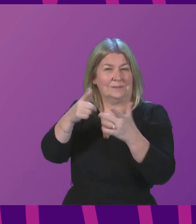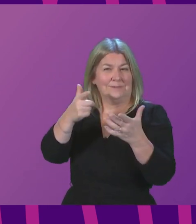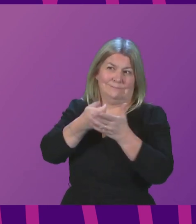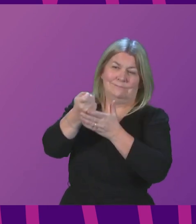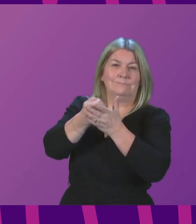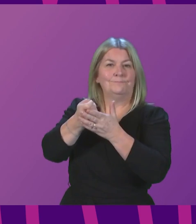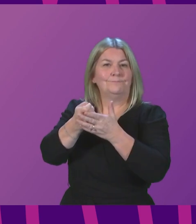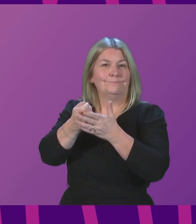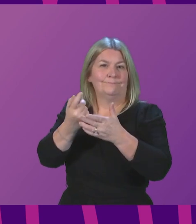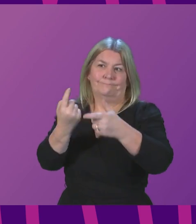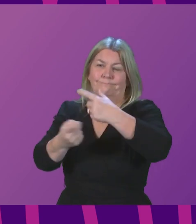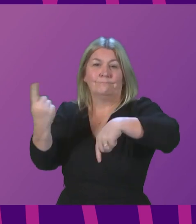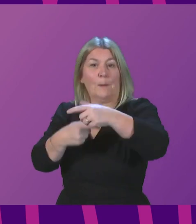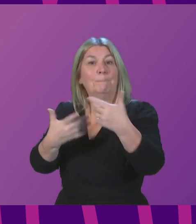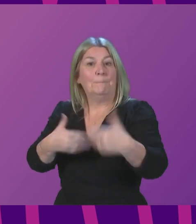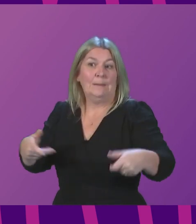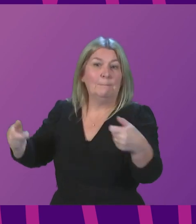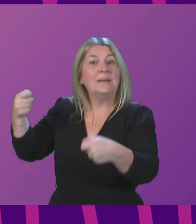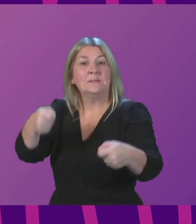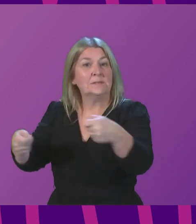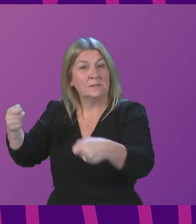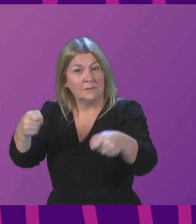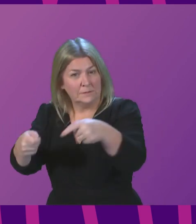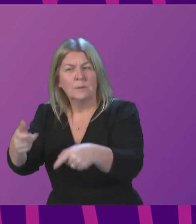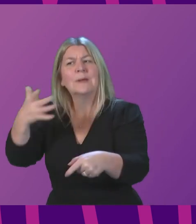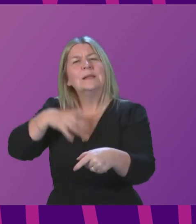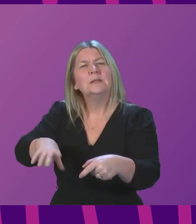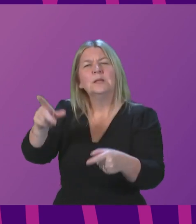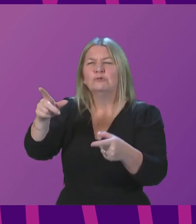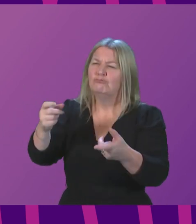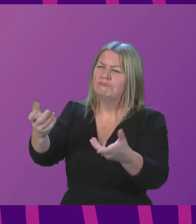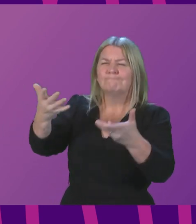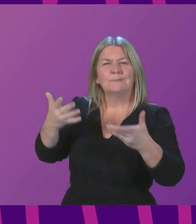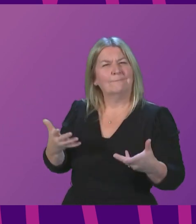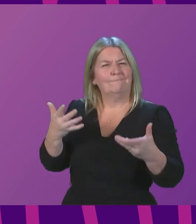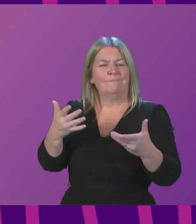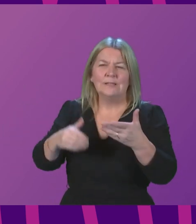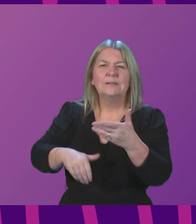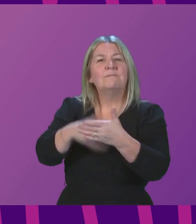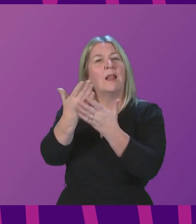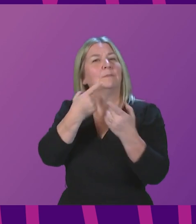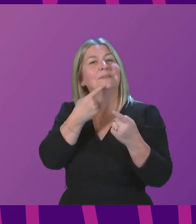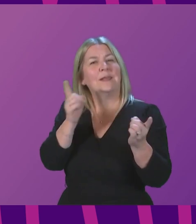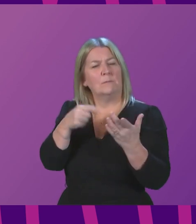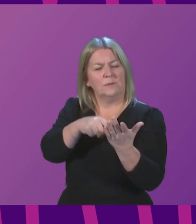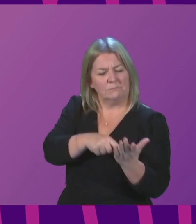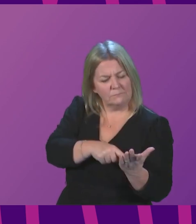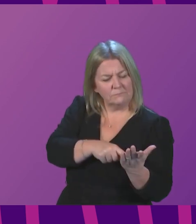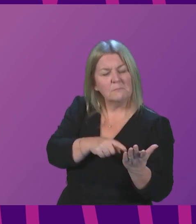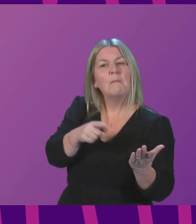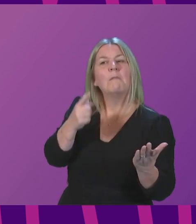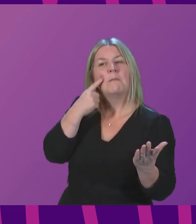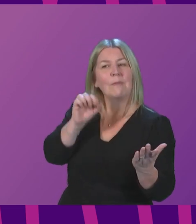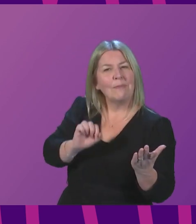but applicants there need to supply a supply chain development statement, which sends a signal of how important we take the